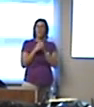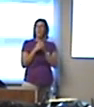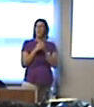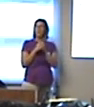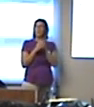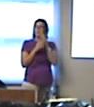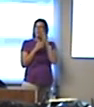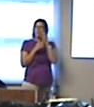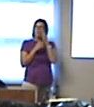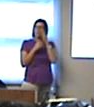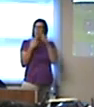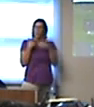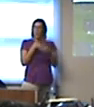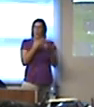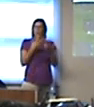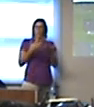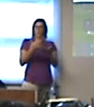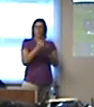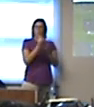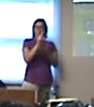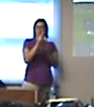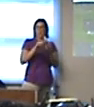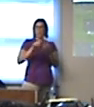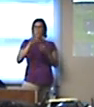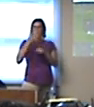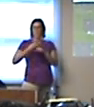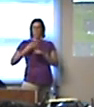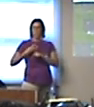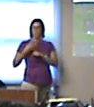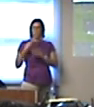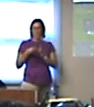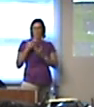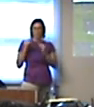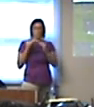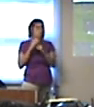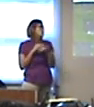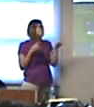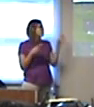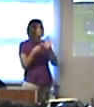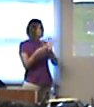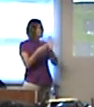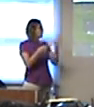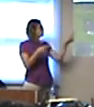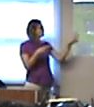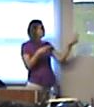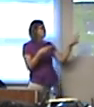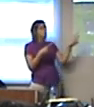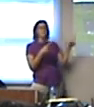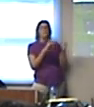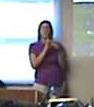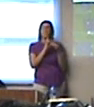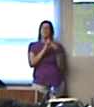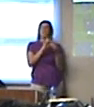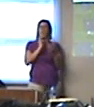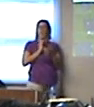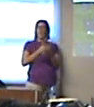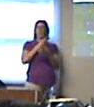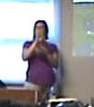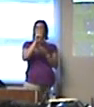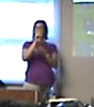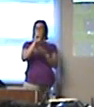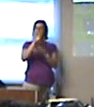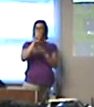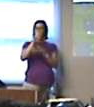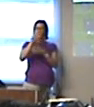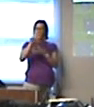three to four months of fund balances on all funds. We'll work on it. So here's some examples I'd like to show you in regards to our deferred maintenance that we haven't had the opportunity to